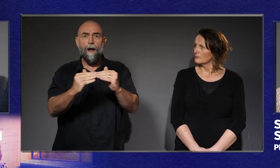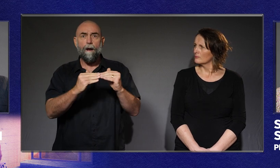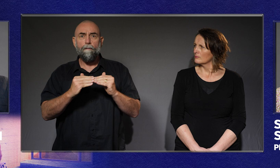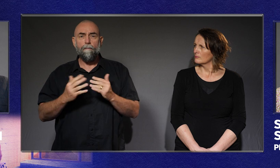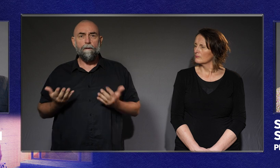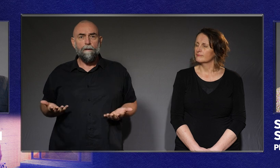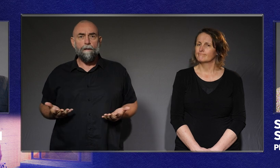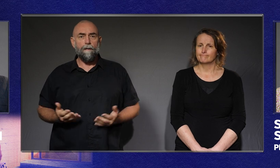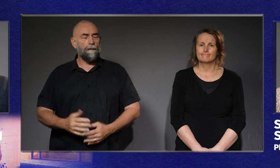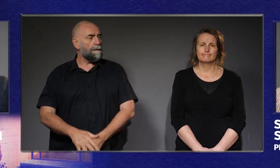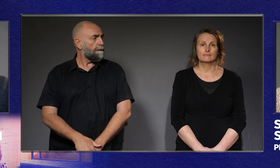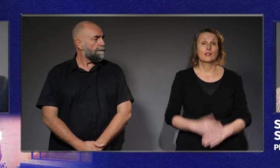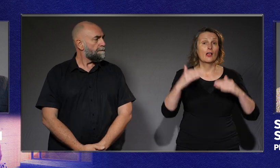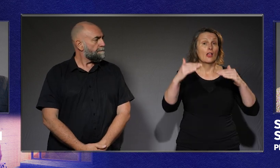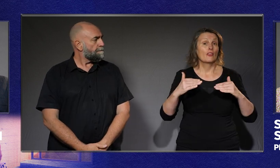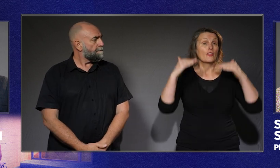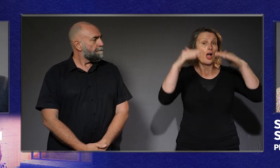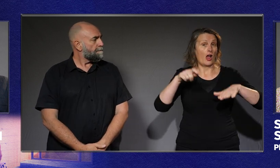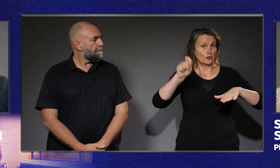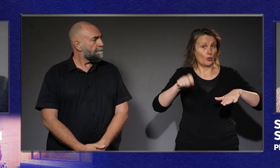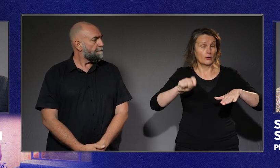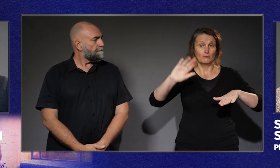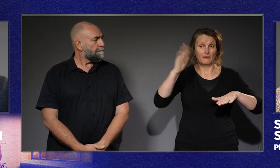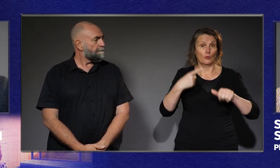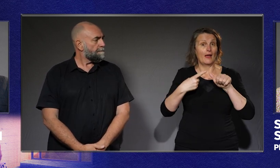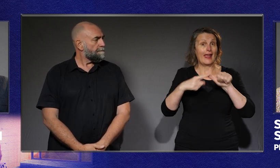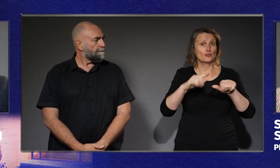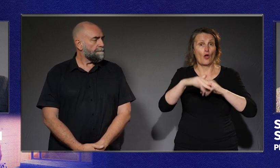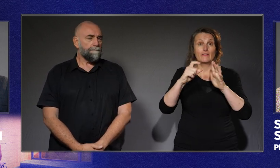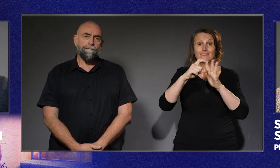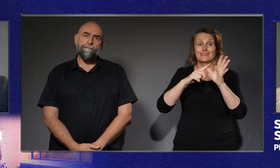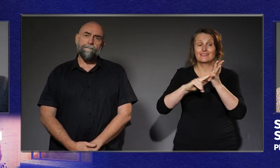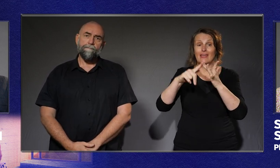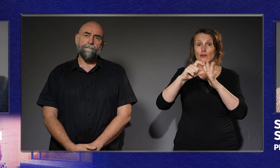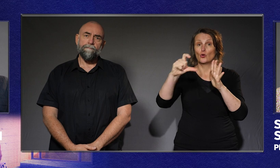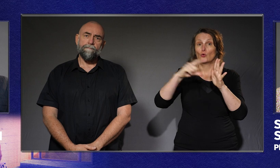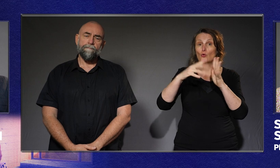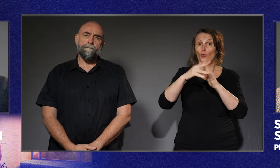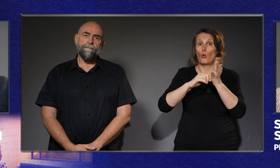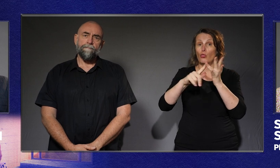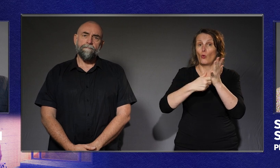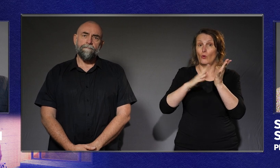The High Court handed down its verdict on David Cawthorn's case in May 2022.